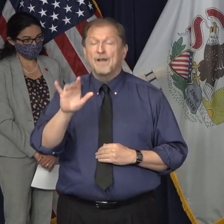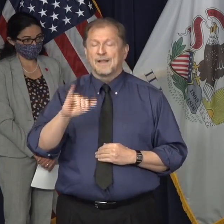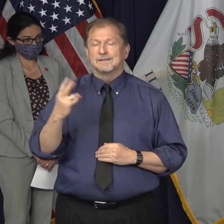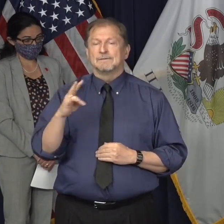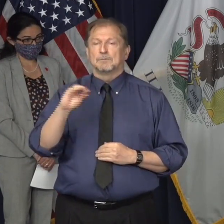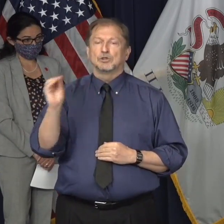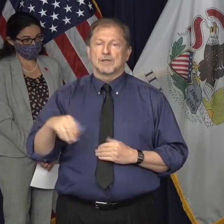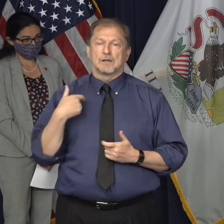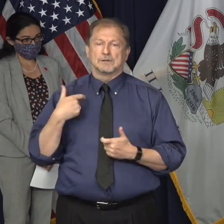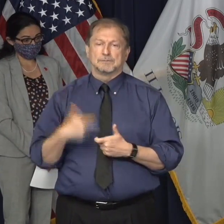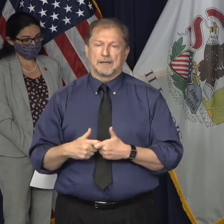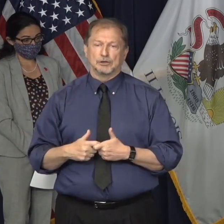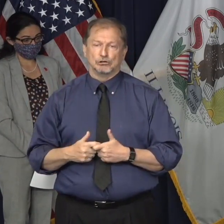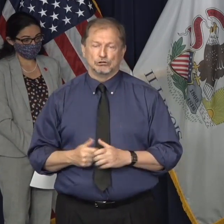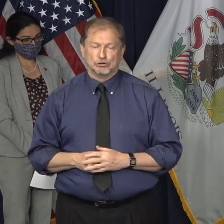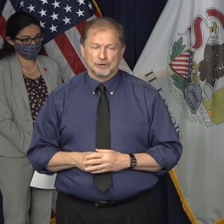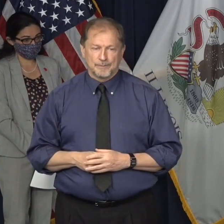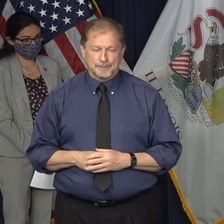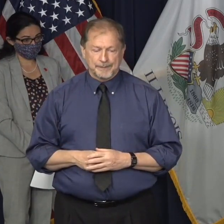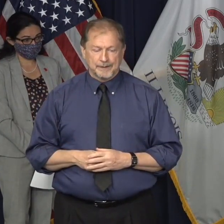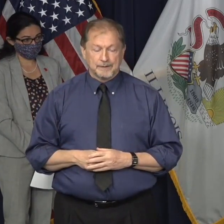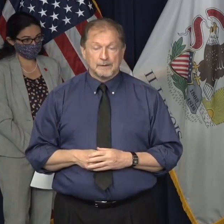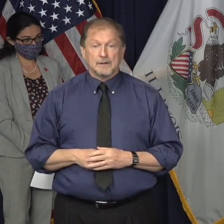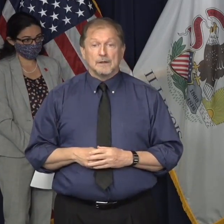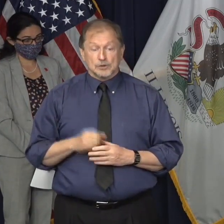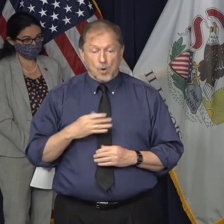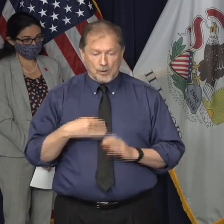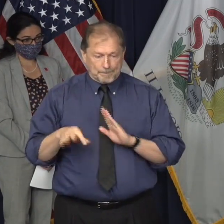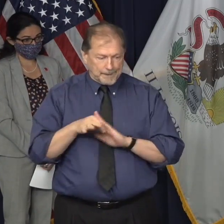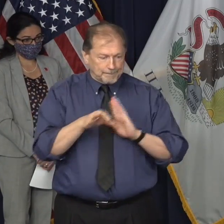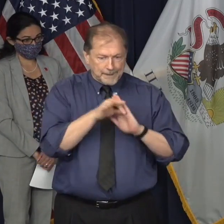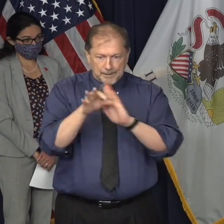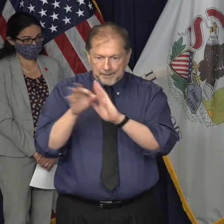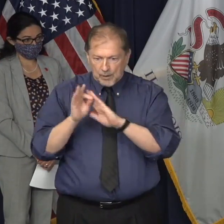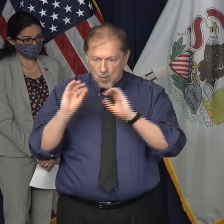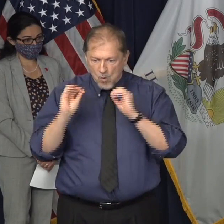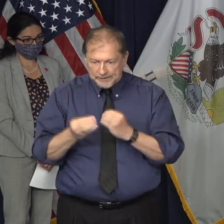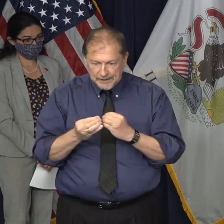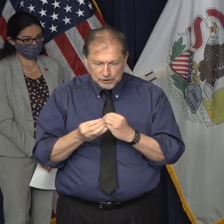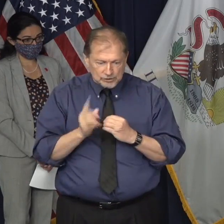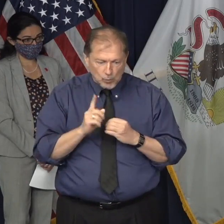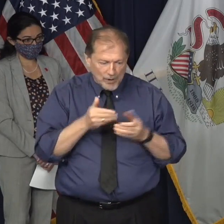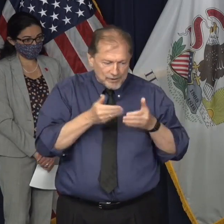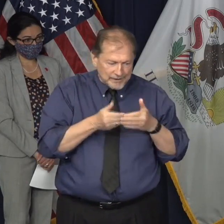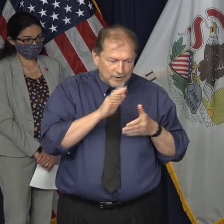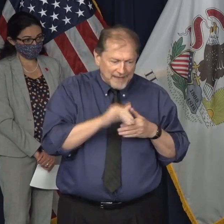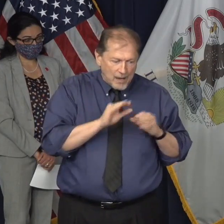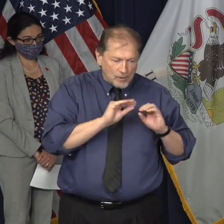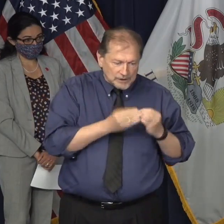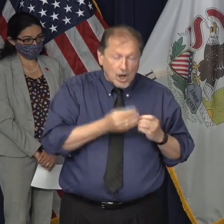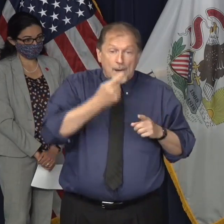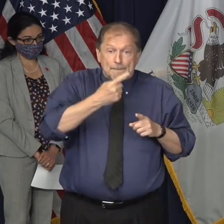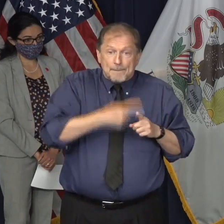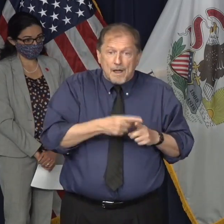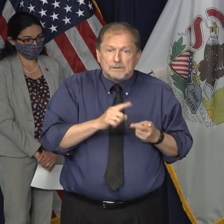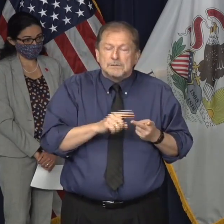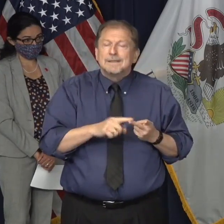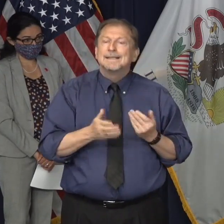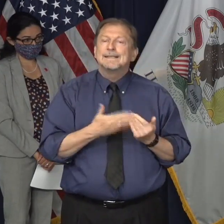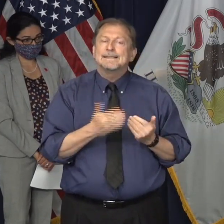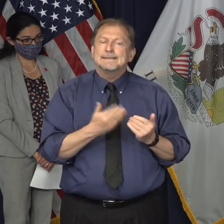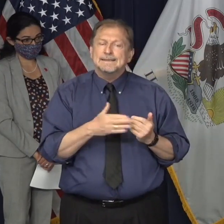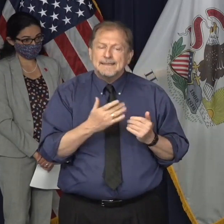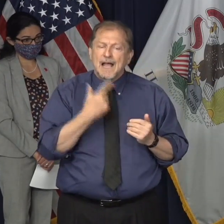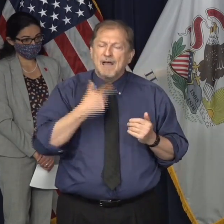partners in Latinx communities have been chosen is not just for their locations, but also their accessibility to